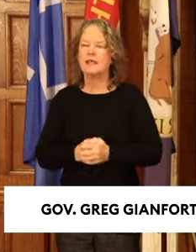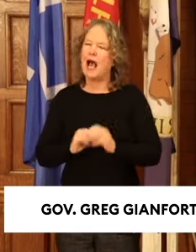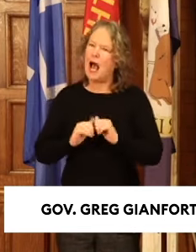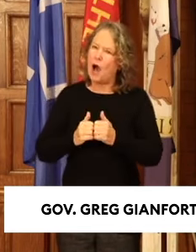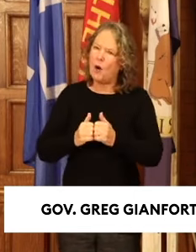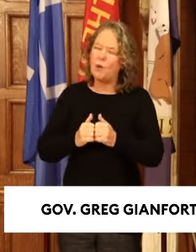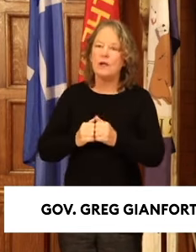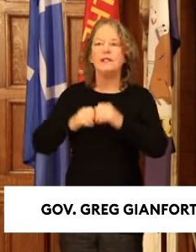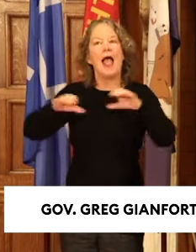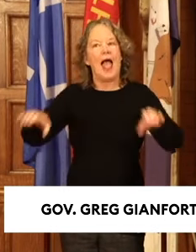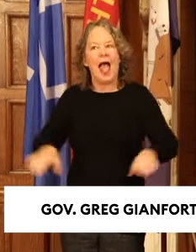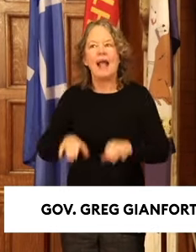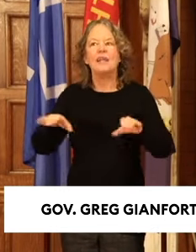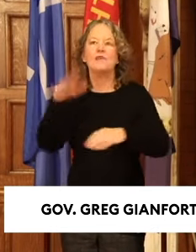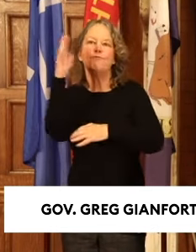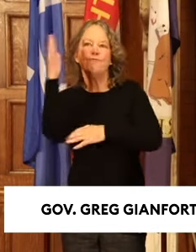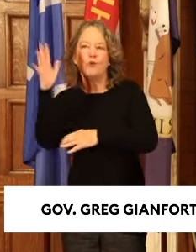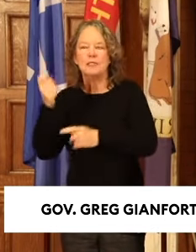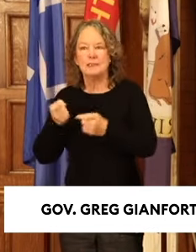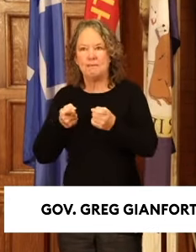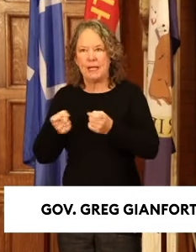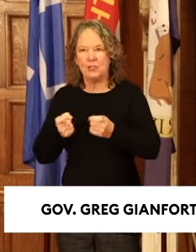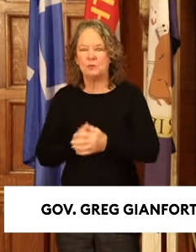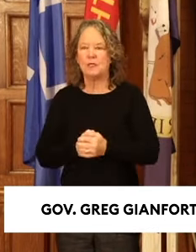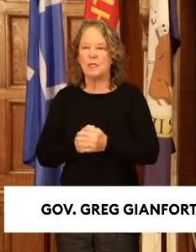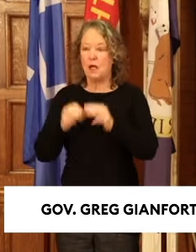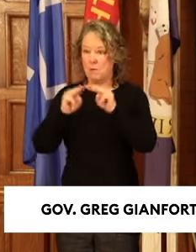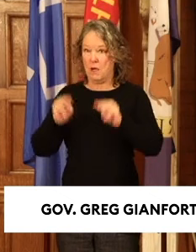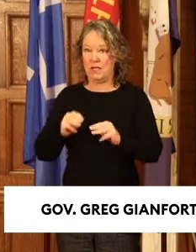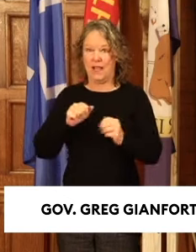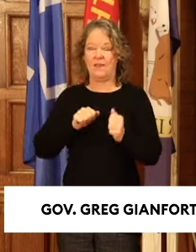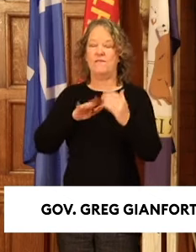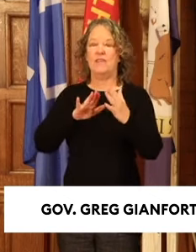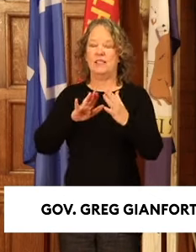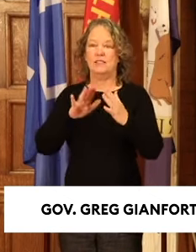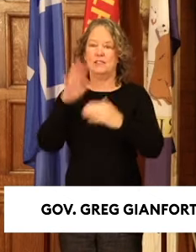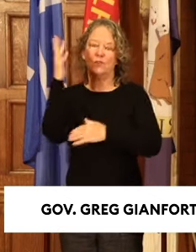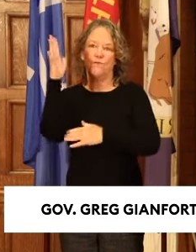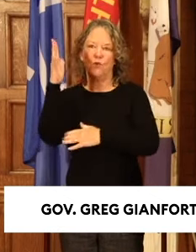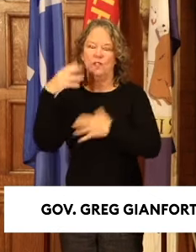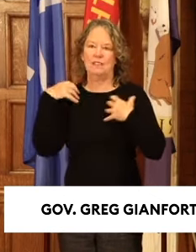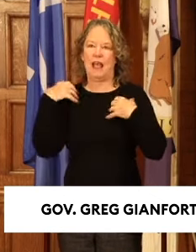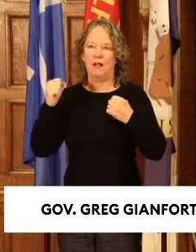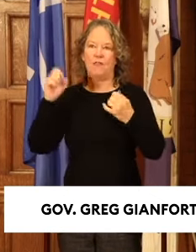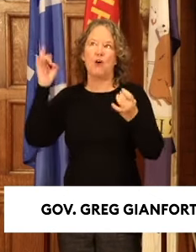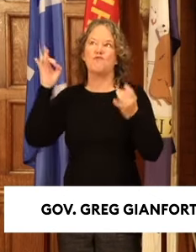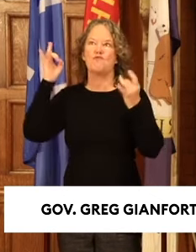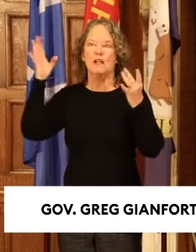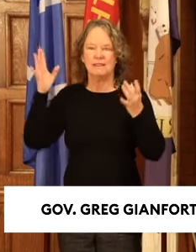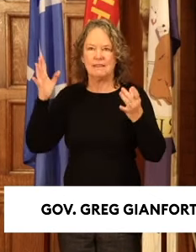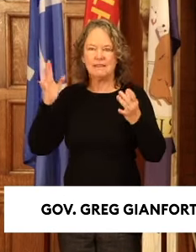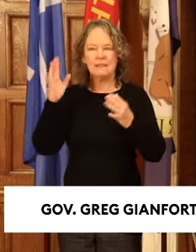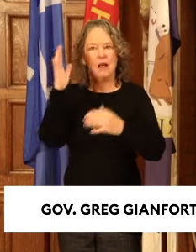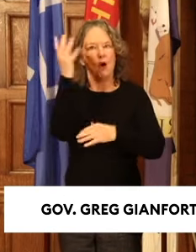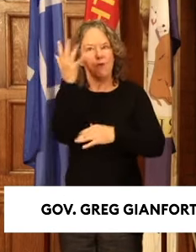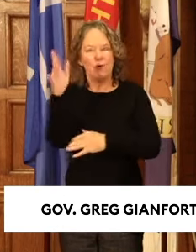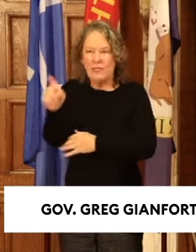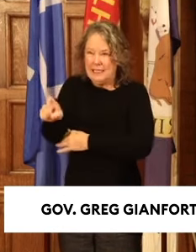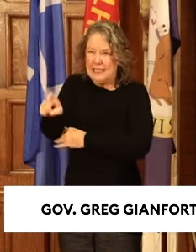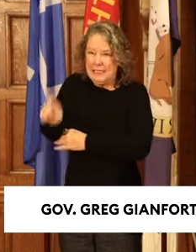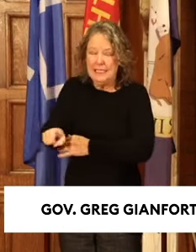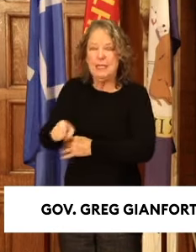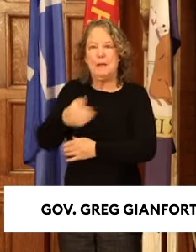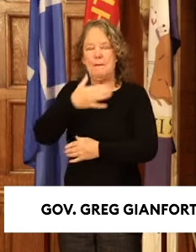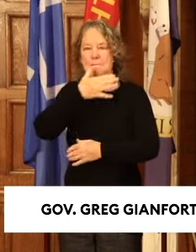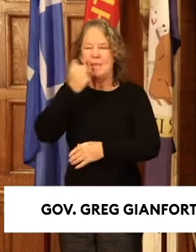active forest management. Montana faces a forest health crisis. Our forests need to be